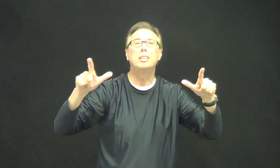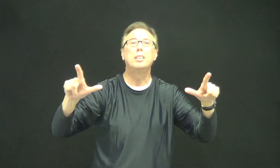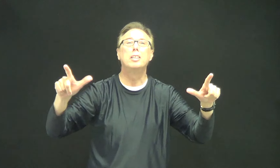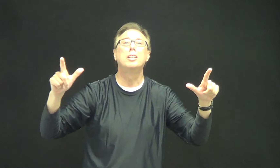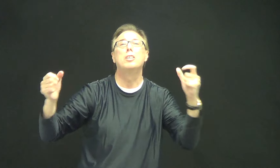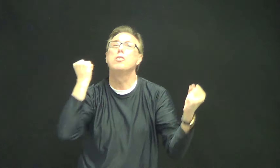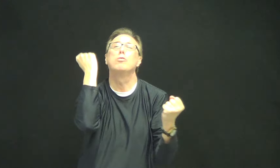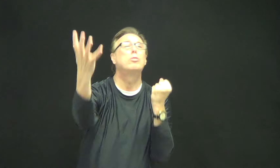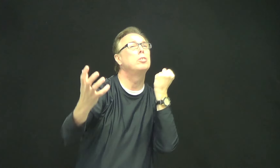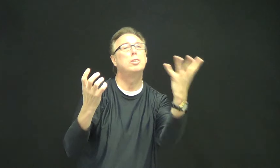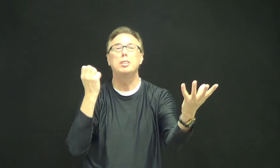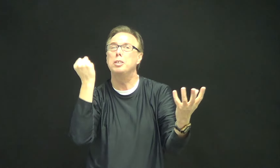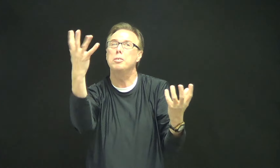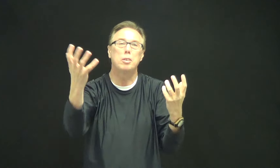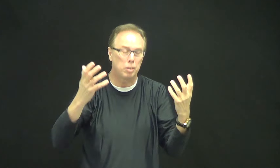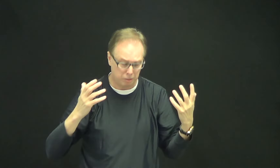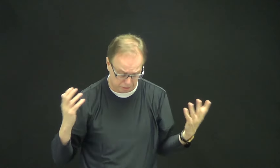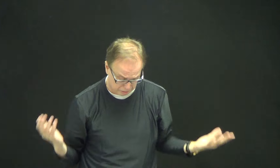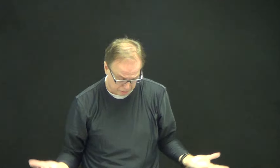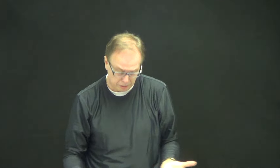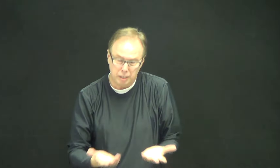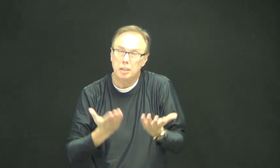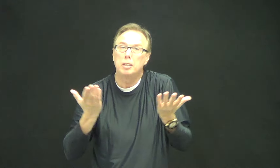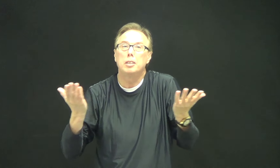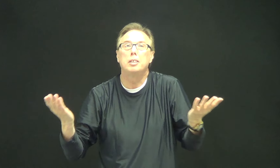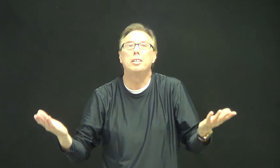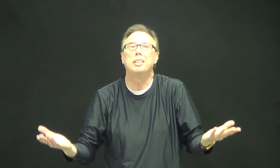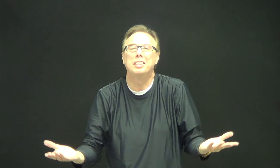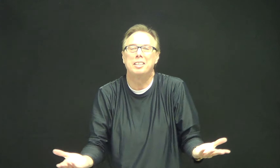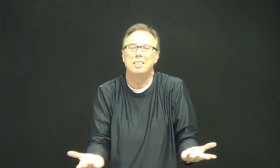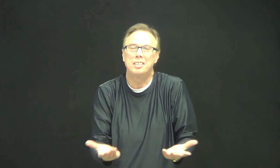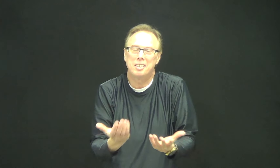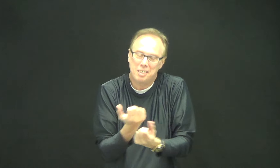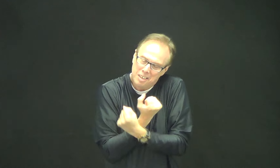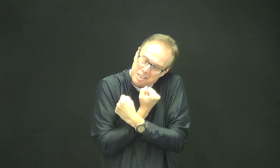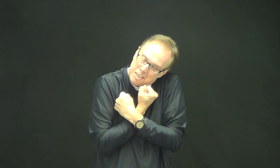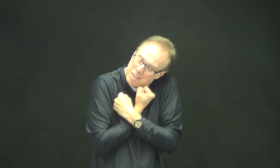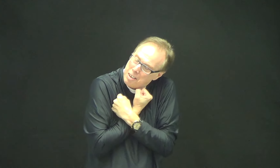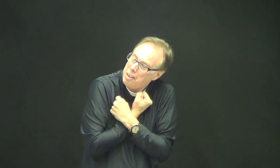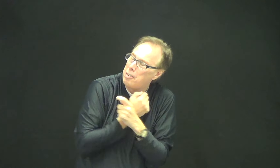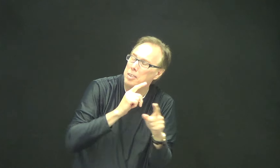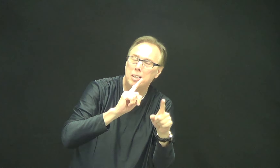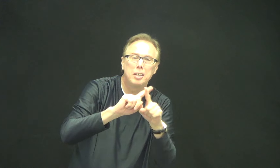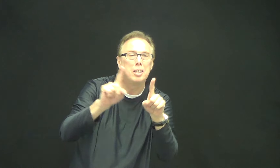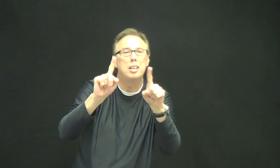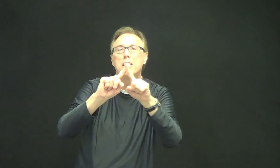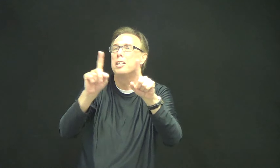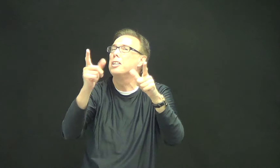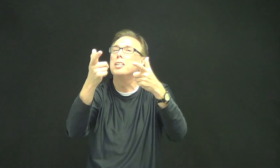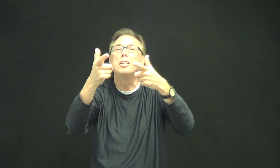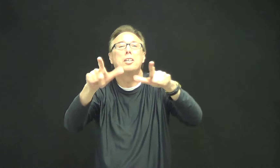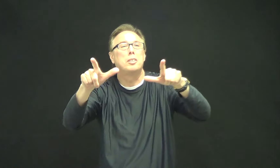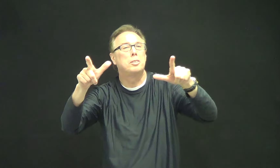The world is spoken here Love me, language